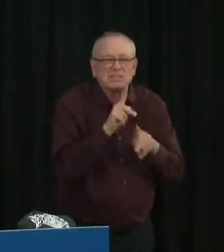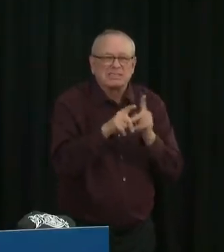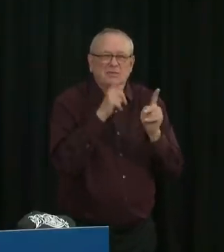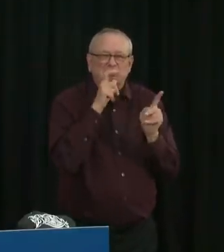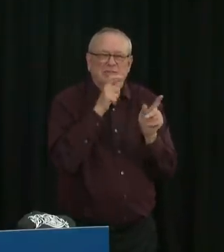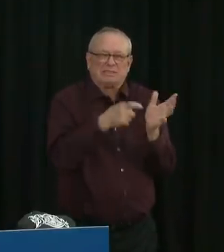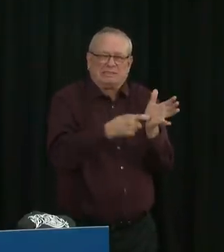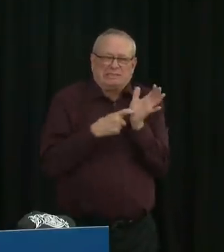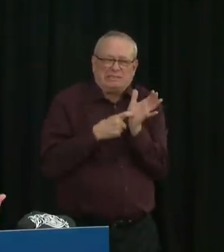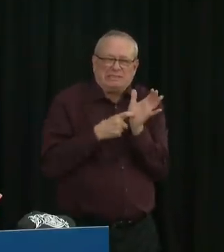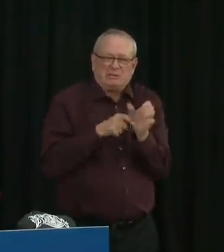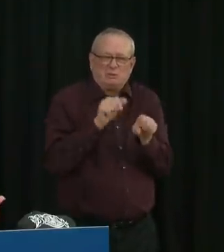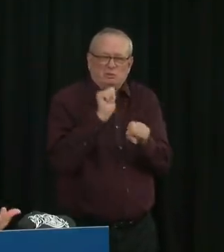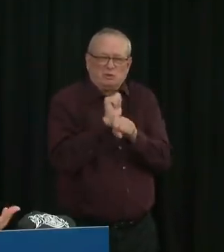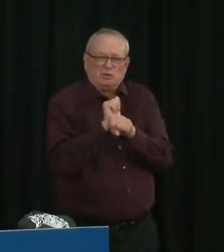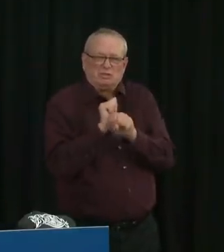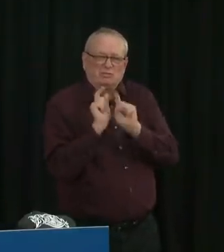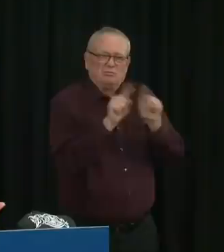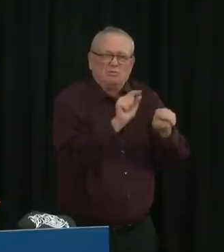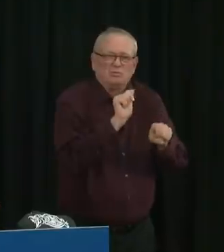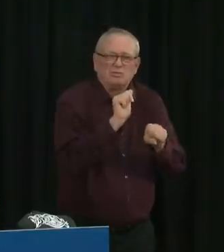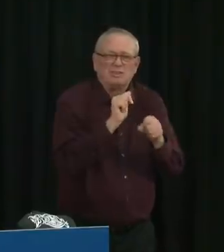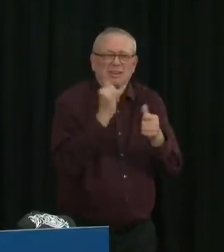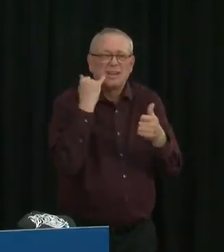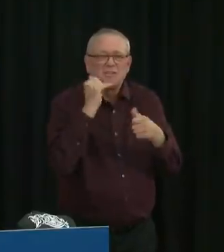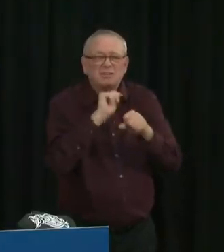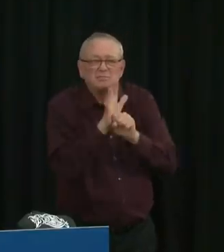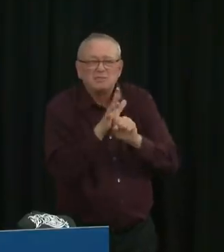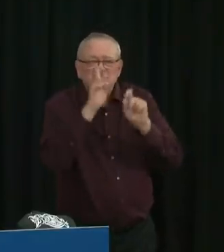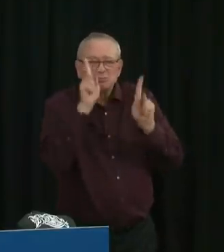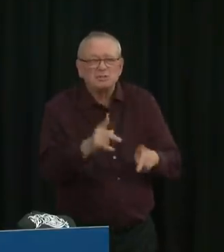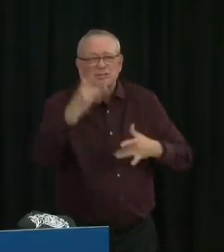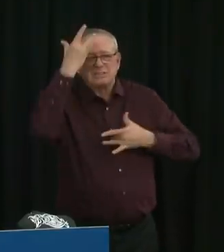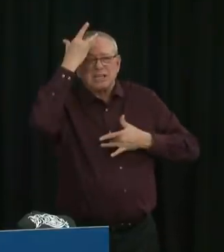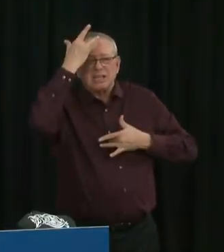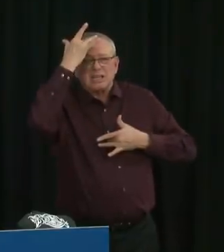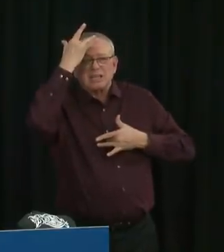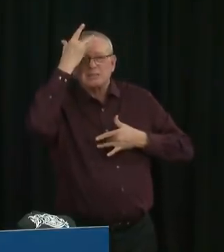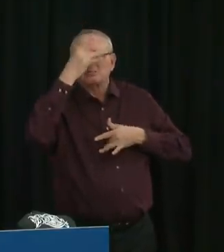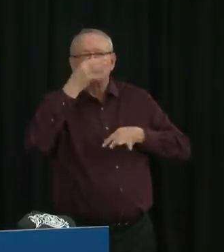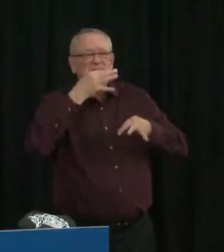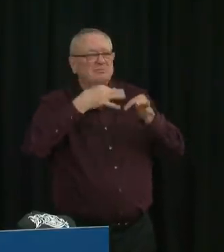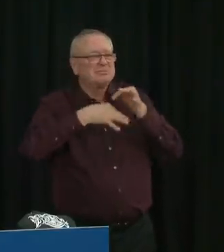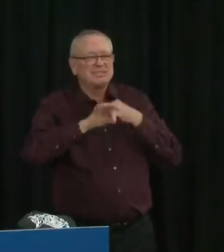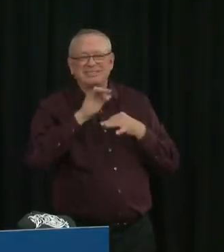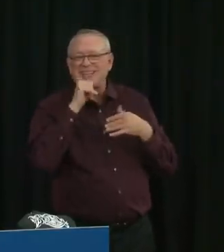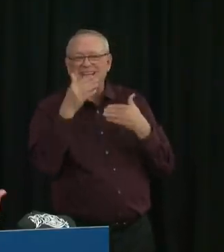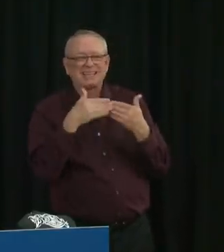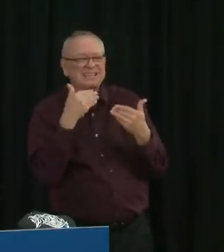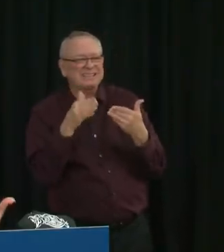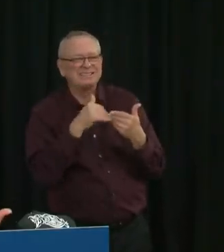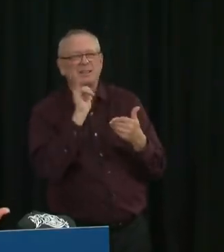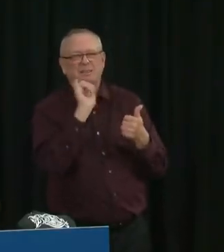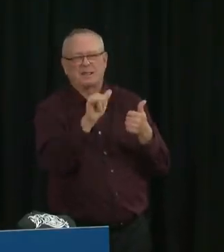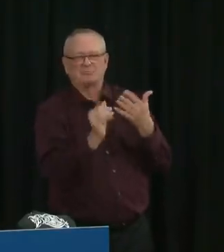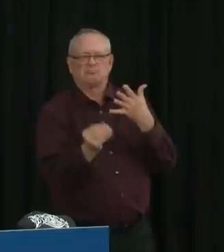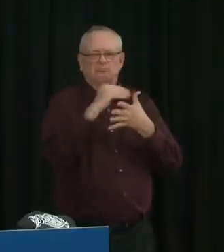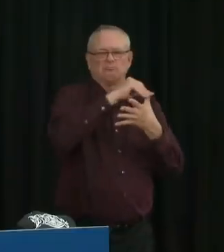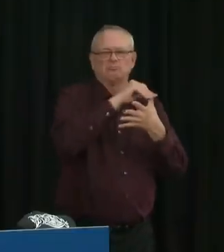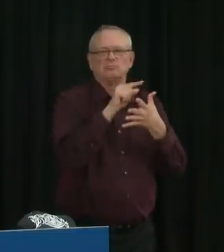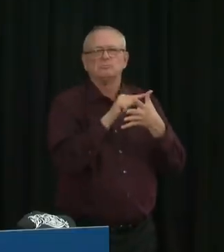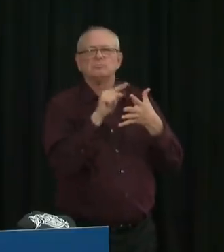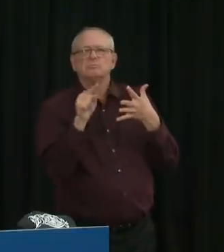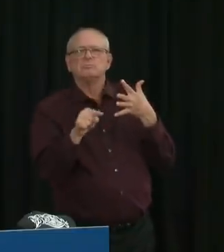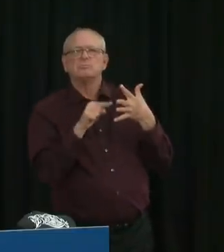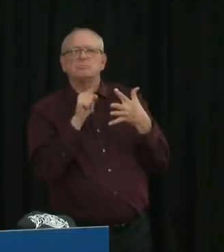response so weren't able to easily be replaced as an individual in that response, that they were symptomatic or exposed